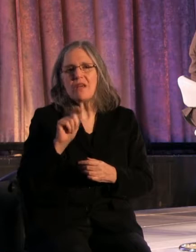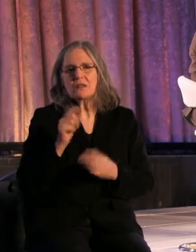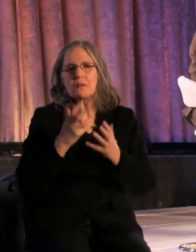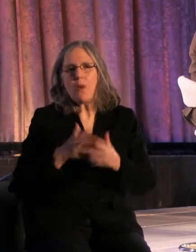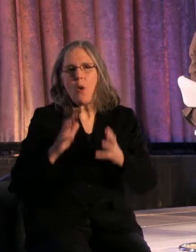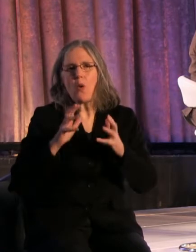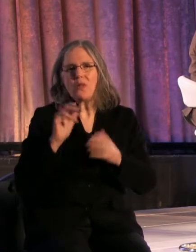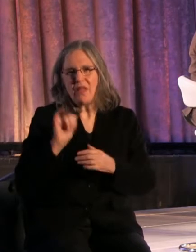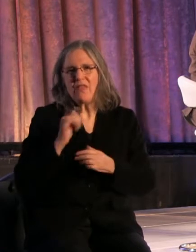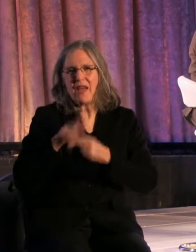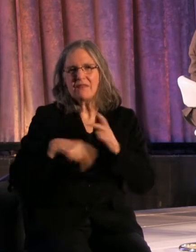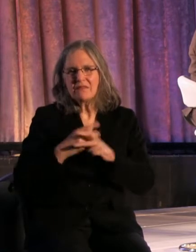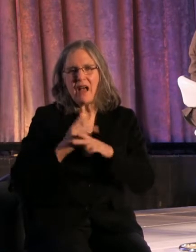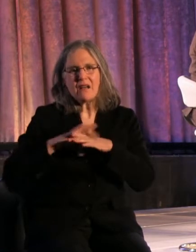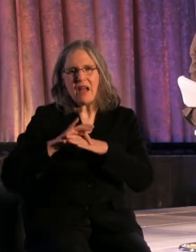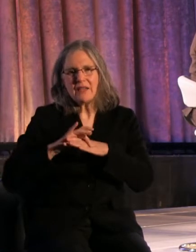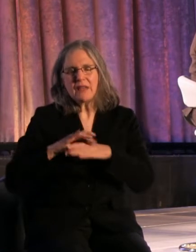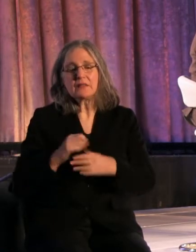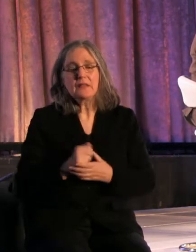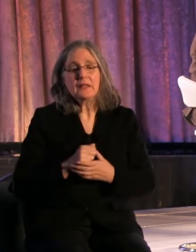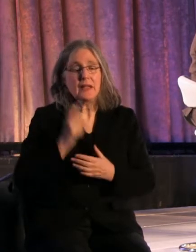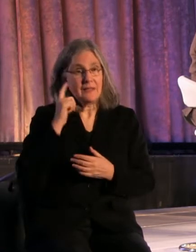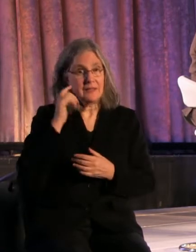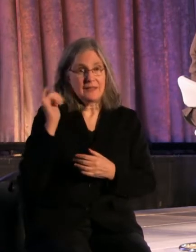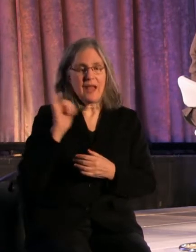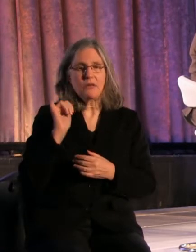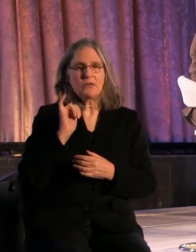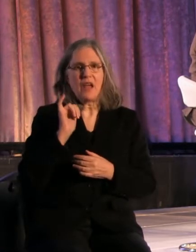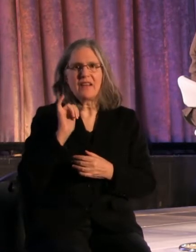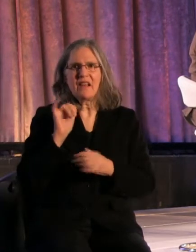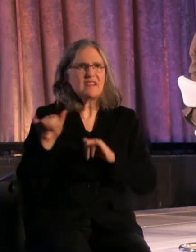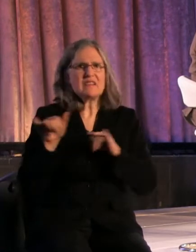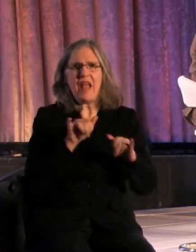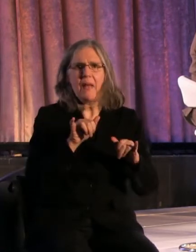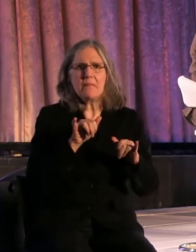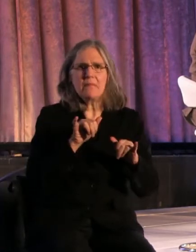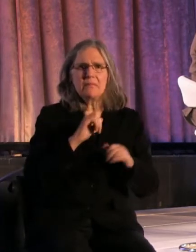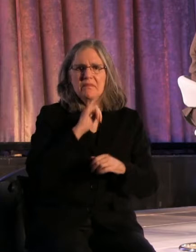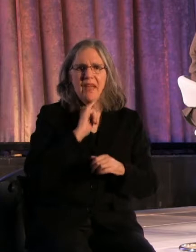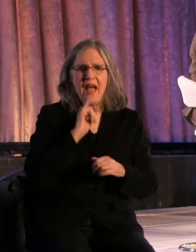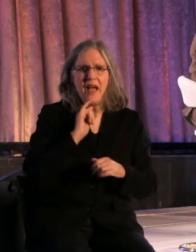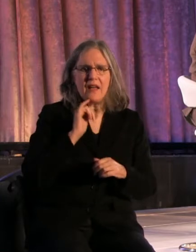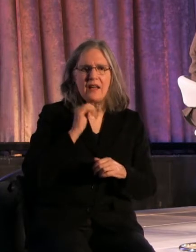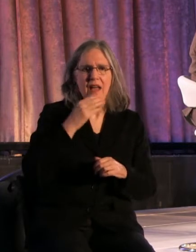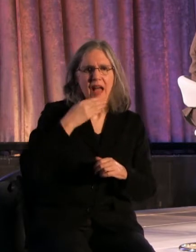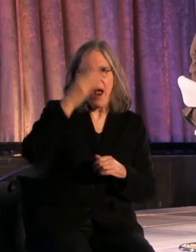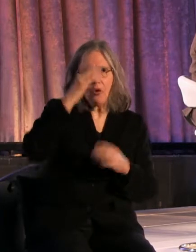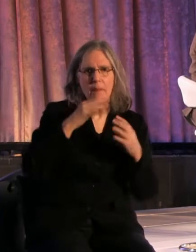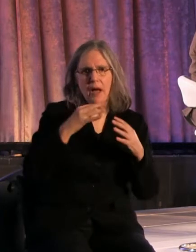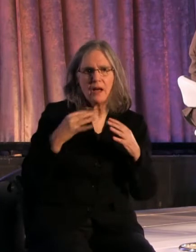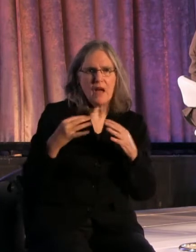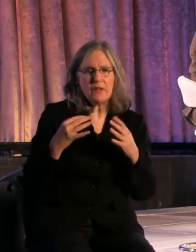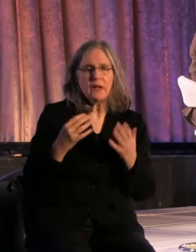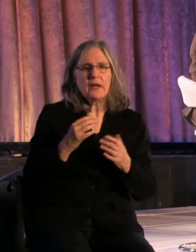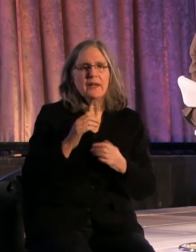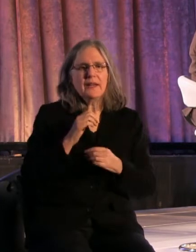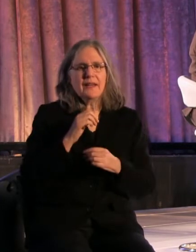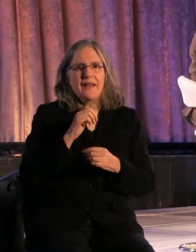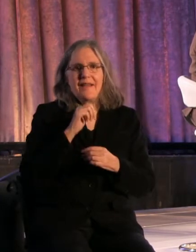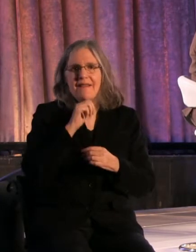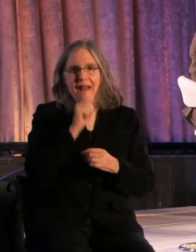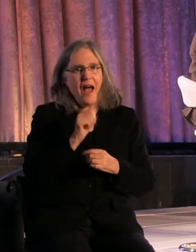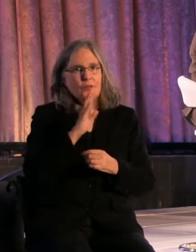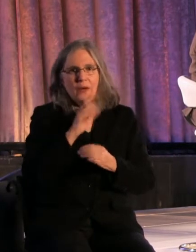exactly like he's talking about the Arab-Israeli conflict or whatever it is, he really was not. That's not what he was talking about